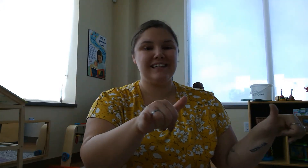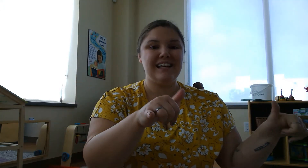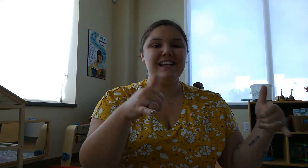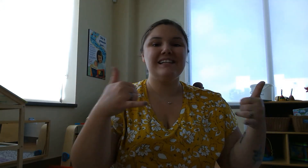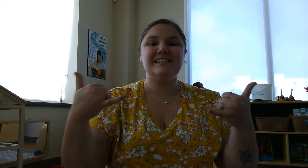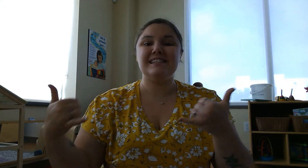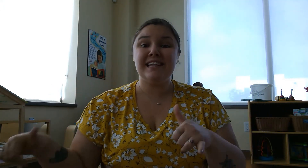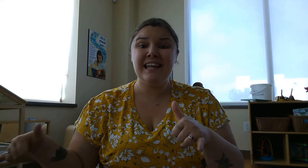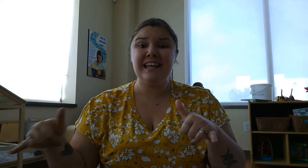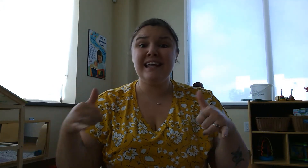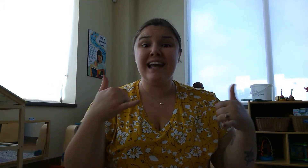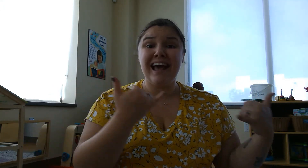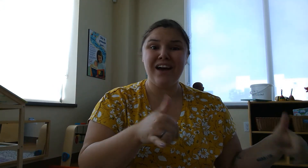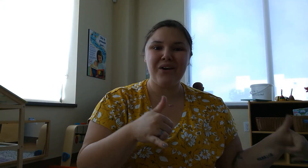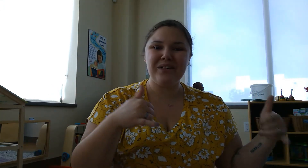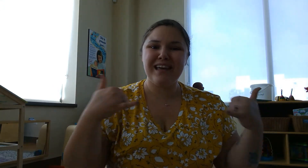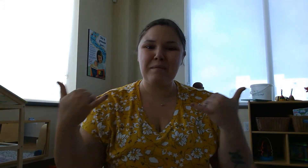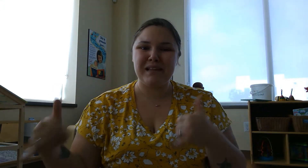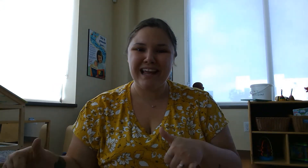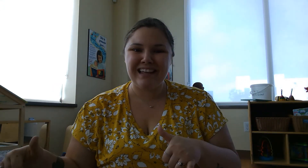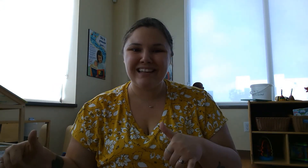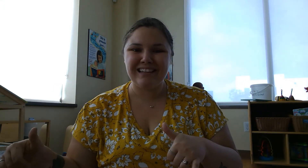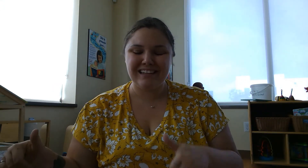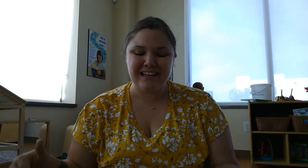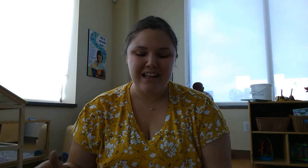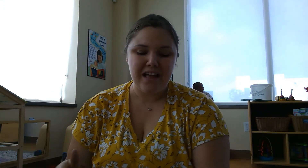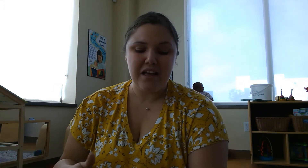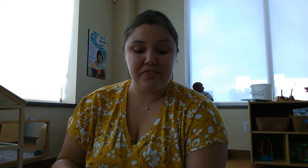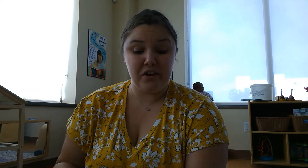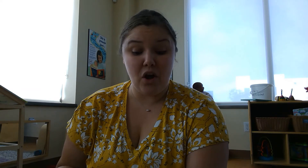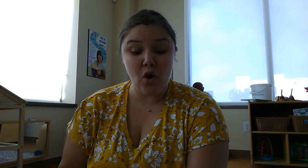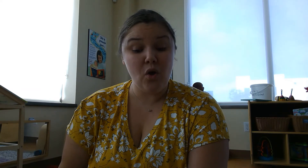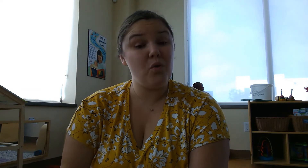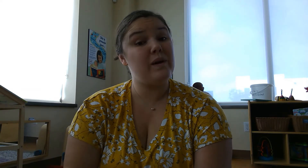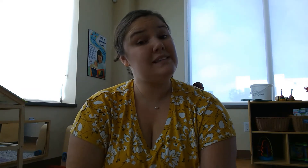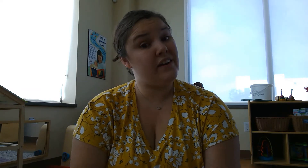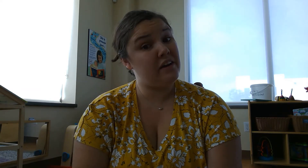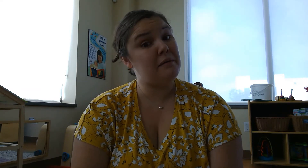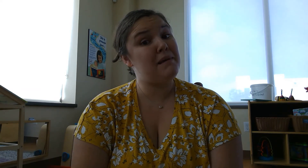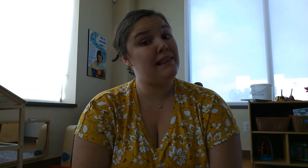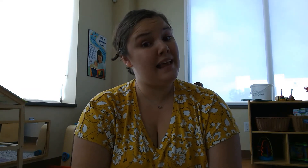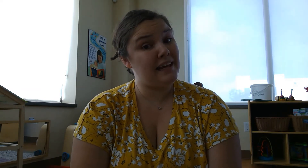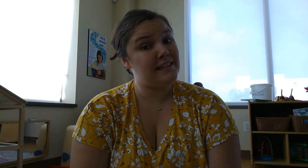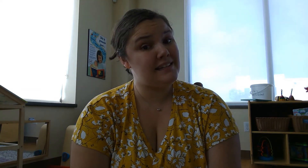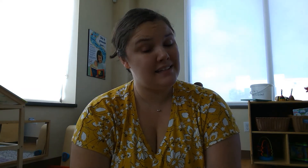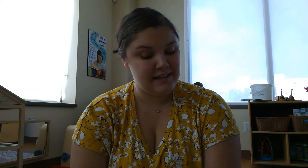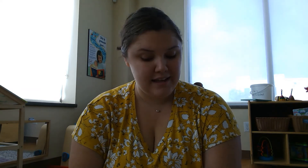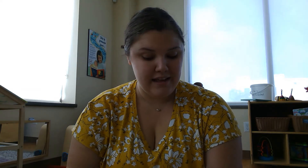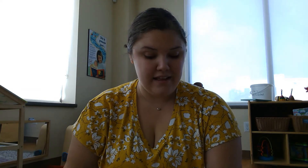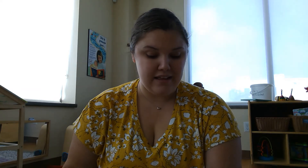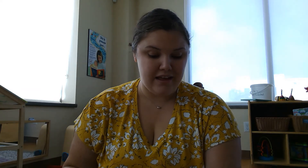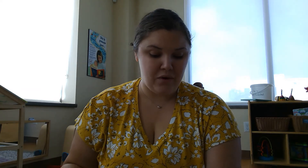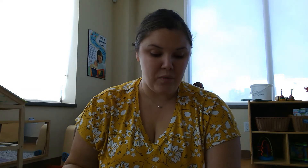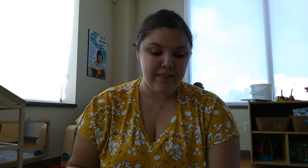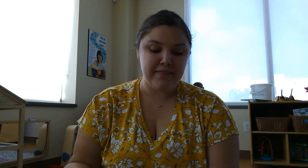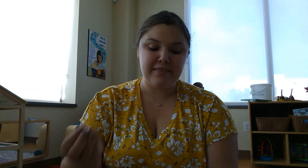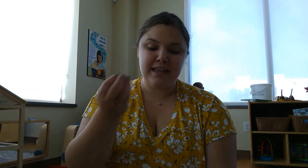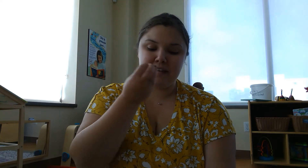See how they play. They're always very polite. And when they